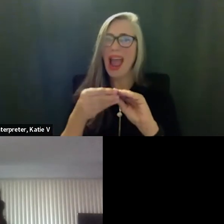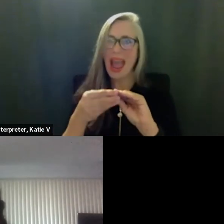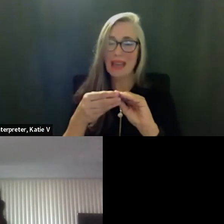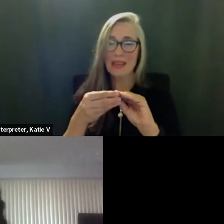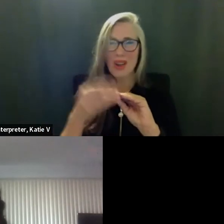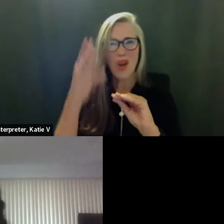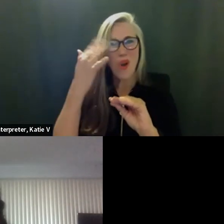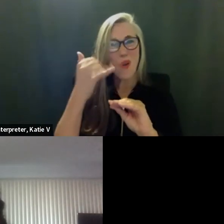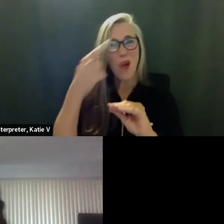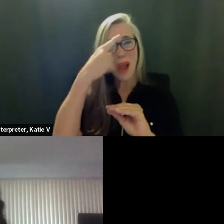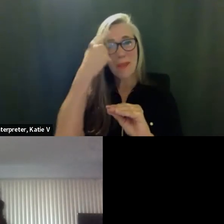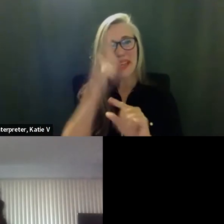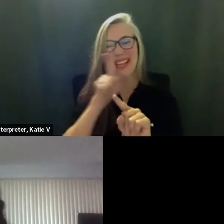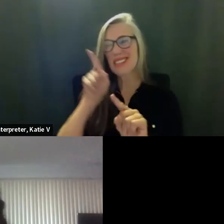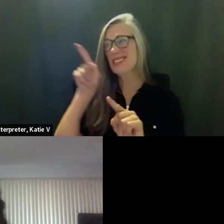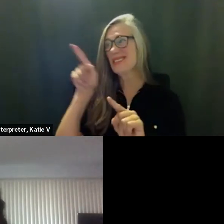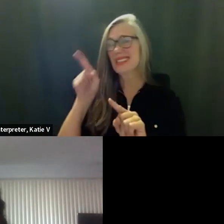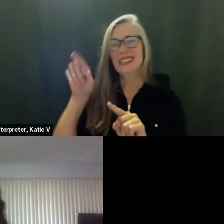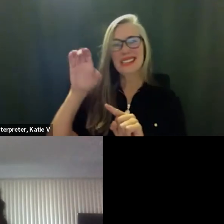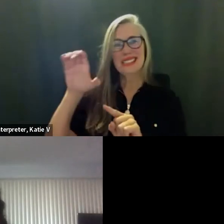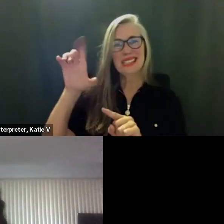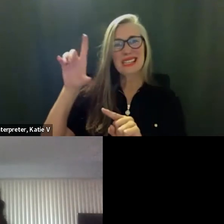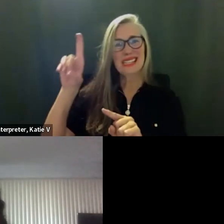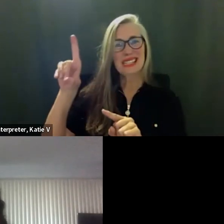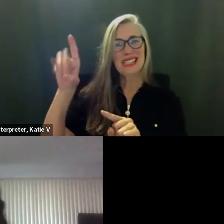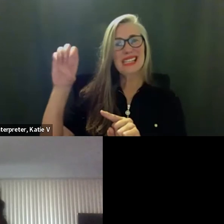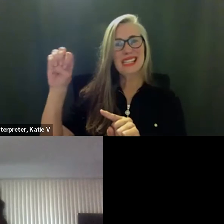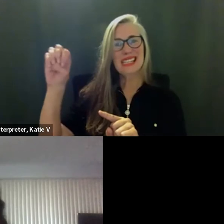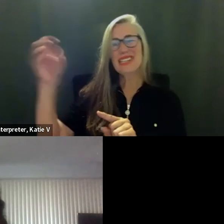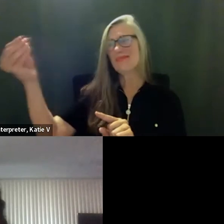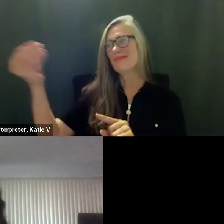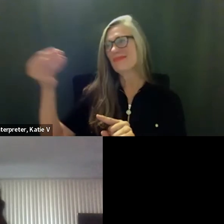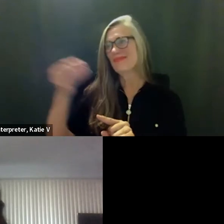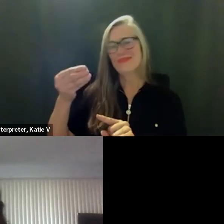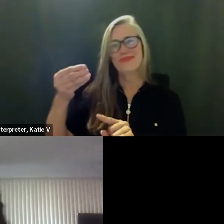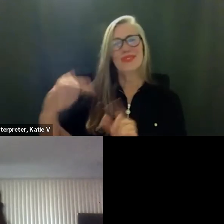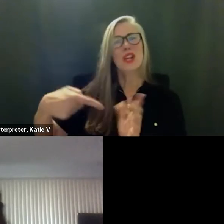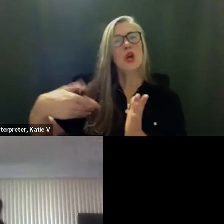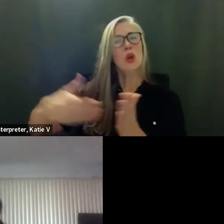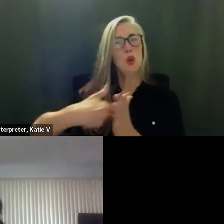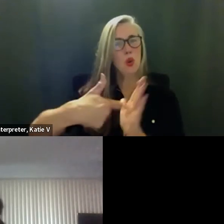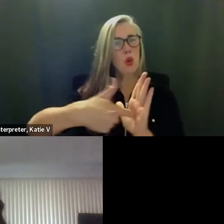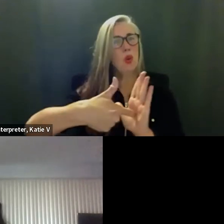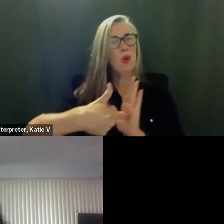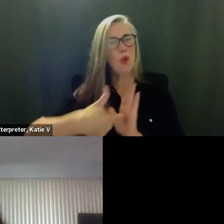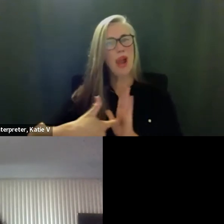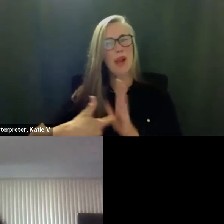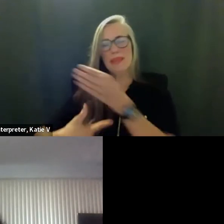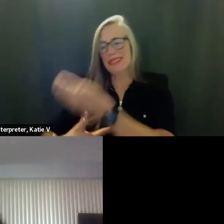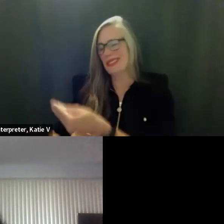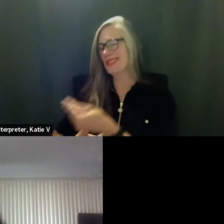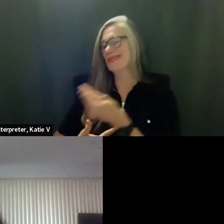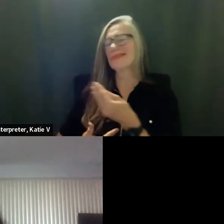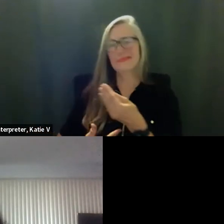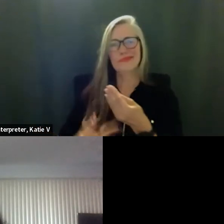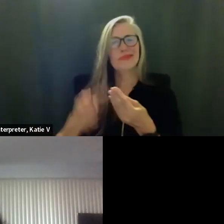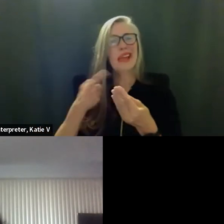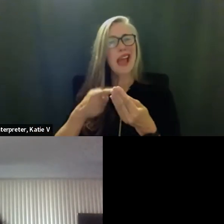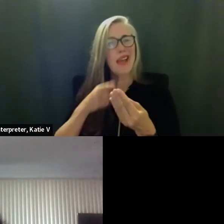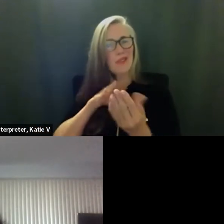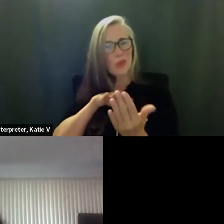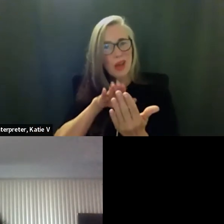coming from cde we had to address the category of our students with disabilities